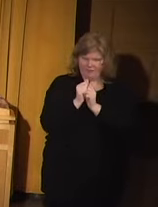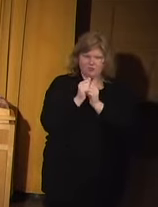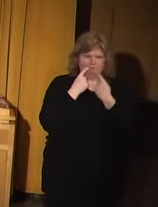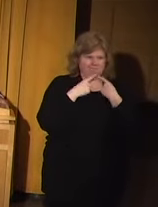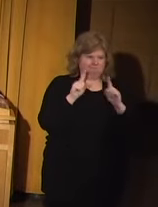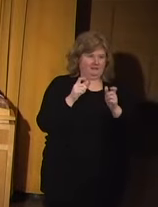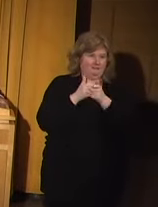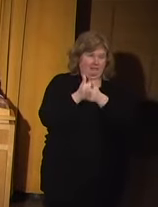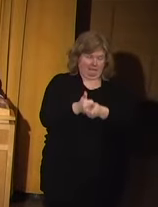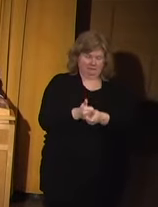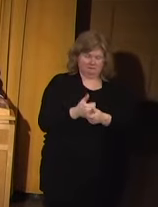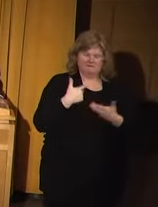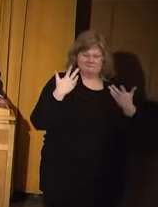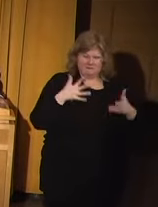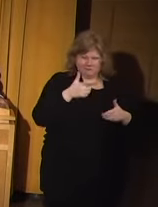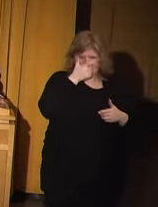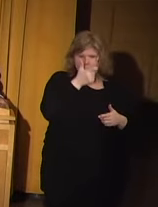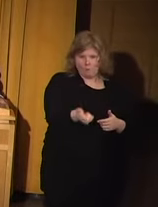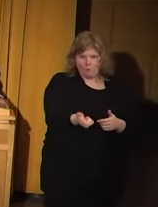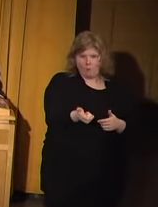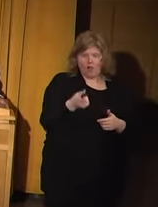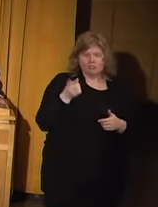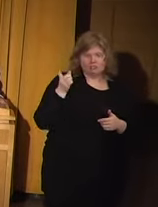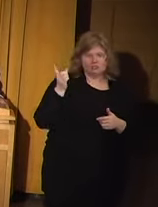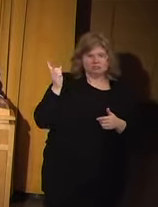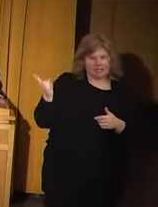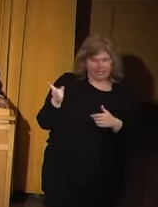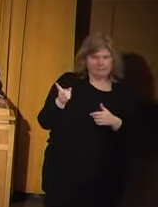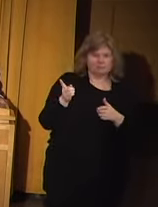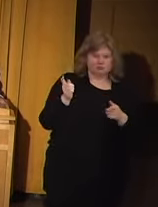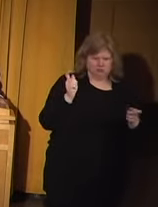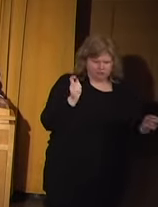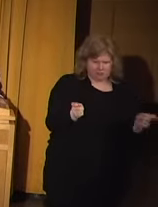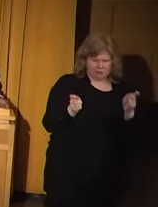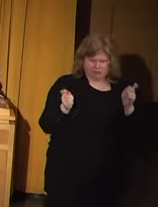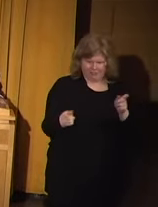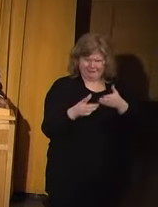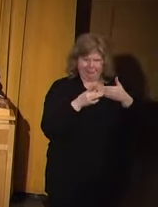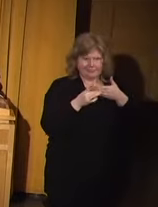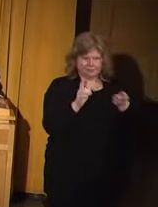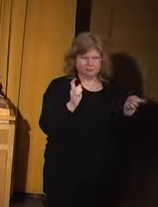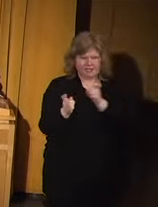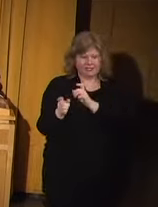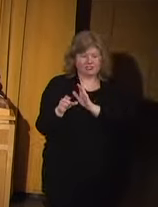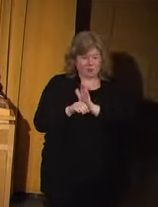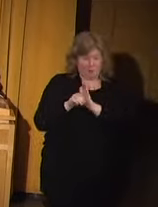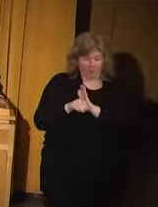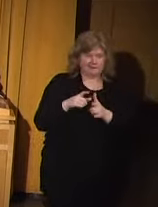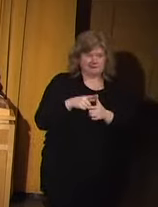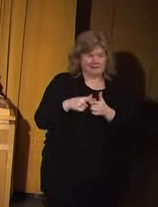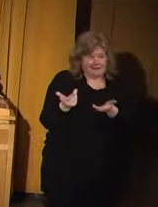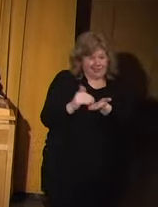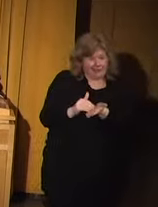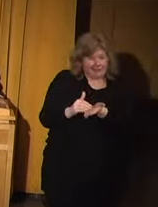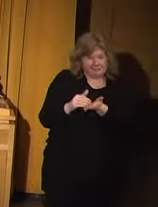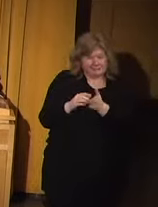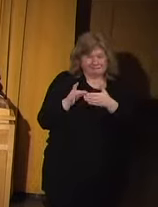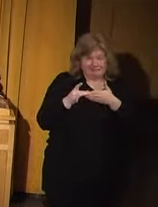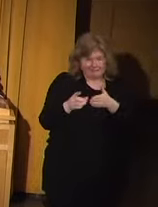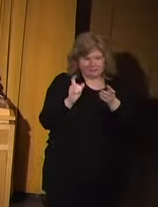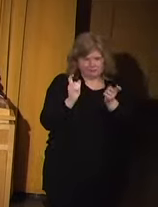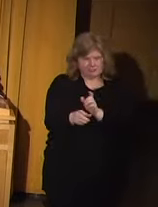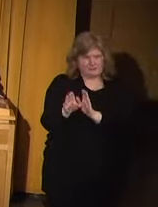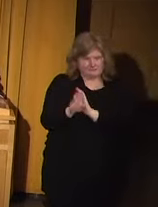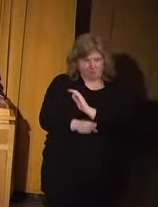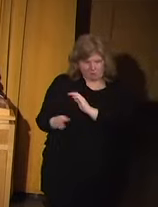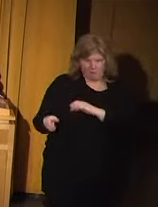I watched Michael drive change in New Orleans, and then again in Baltimore. He is a leader,